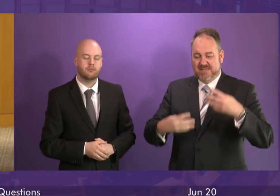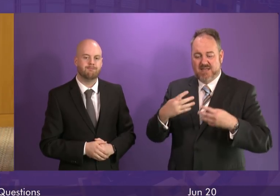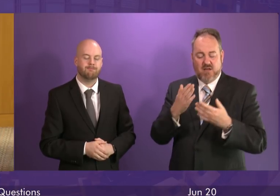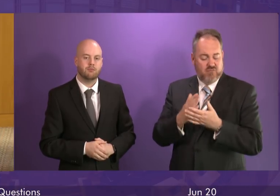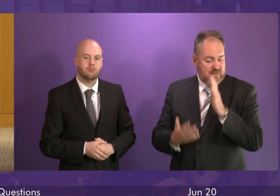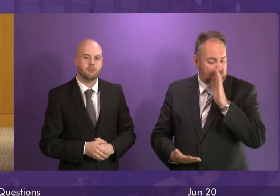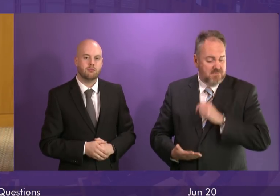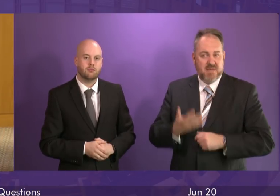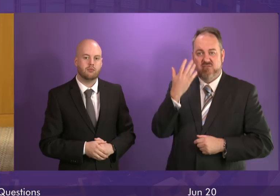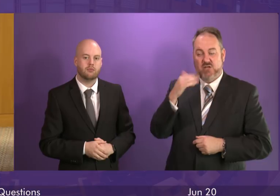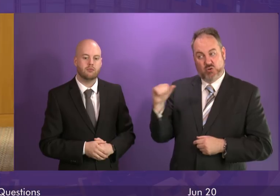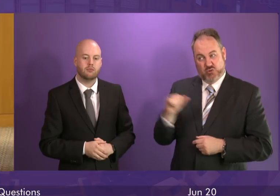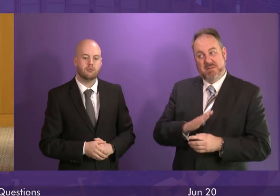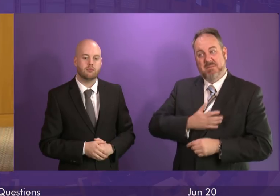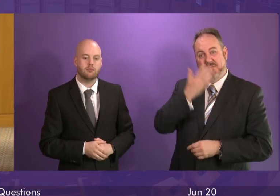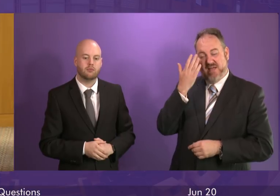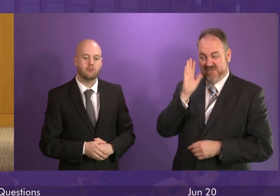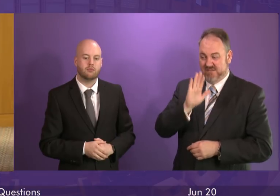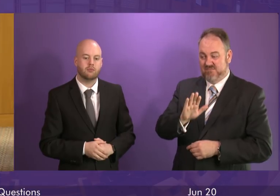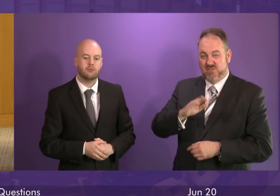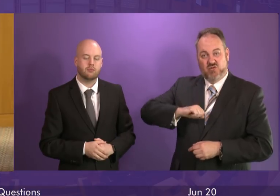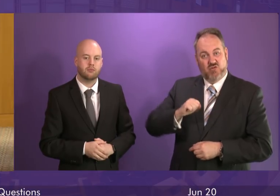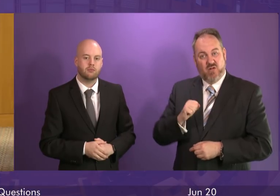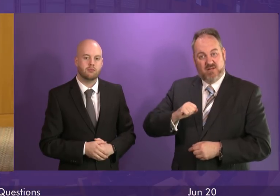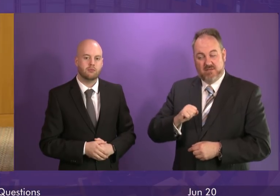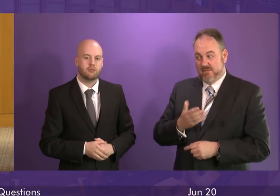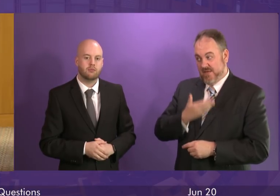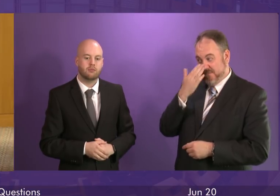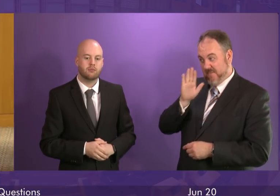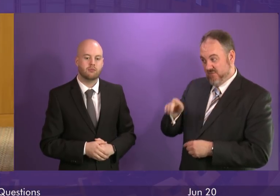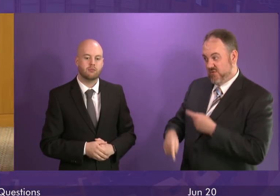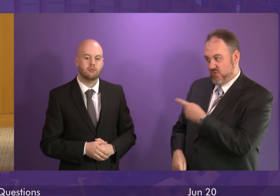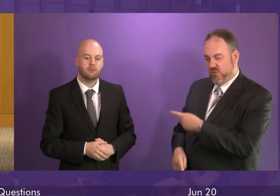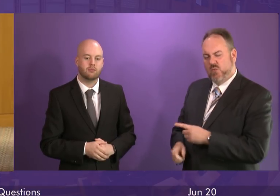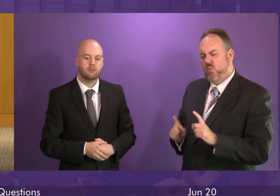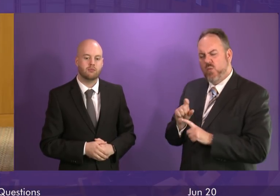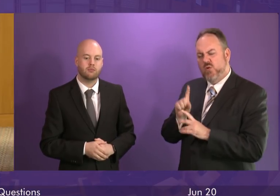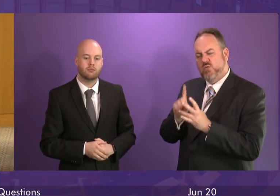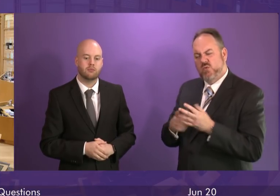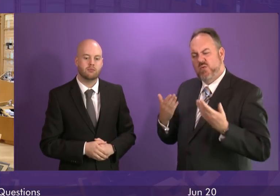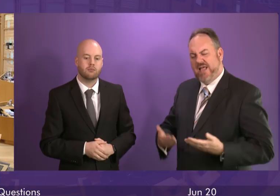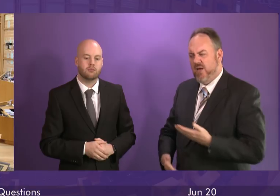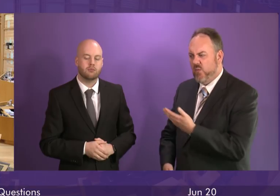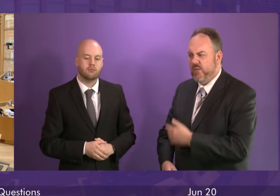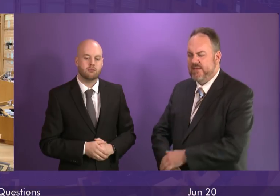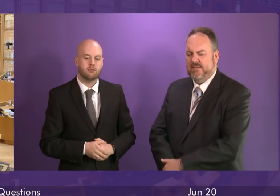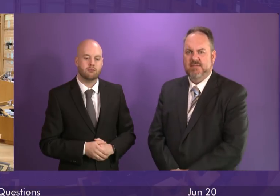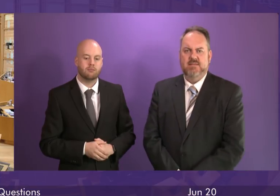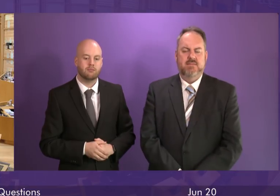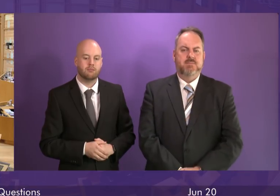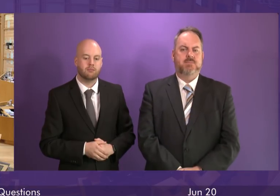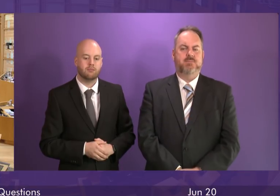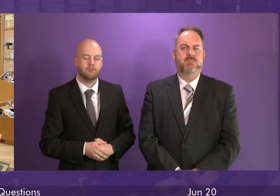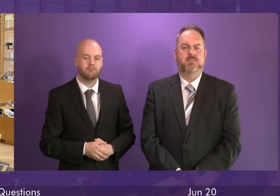They should embarrass Scotland. If they embarrass the First Minister, what is she going to do about it? First Minister.